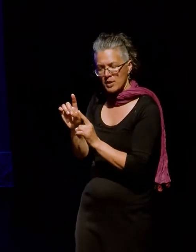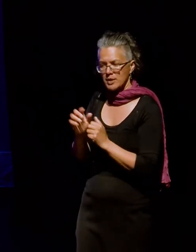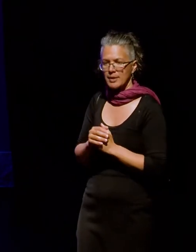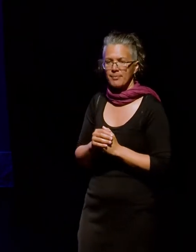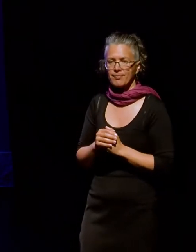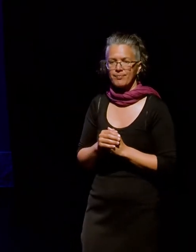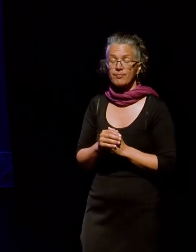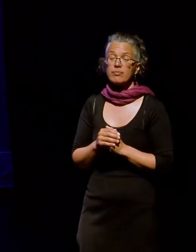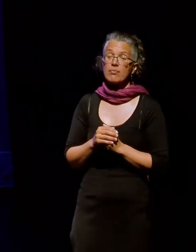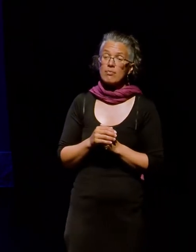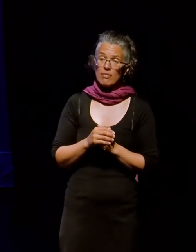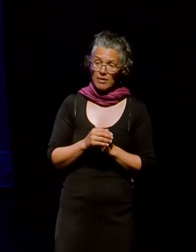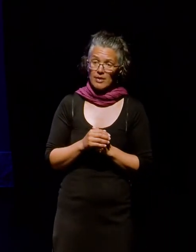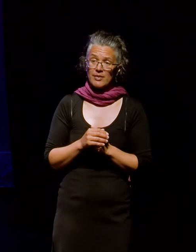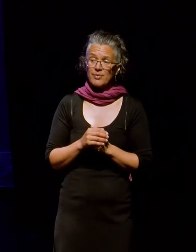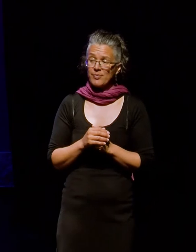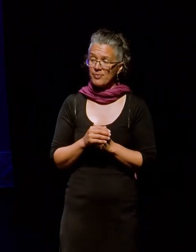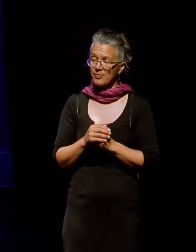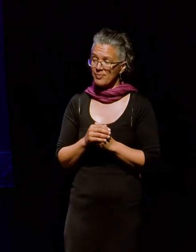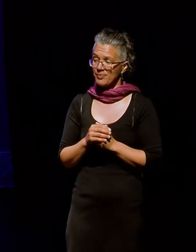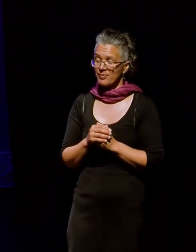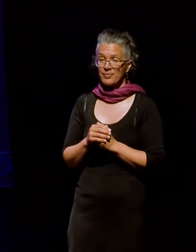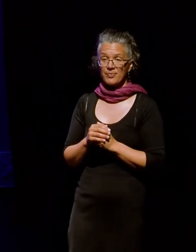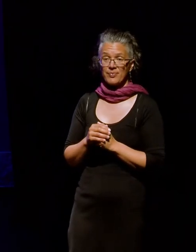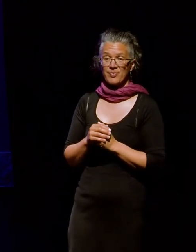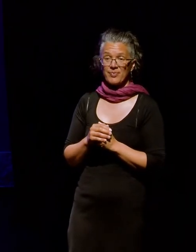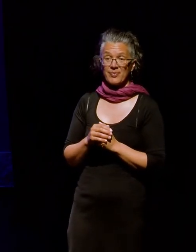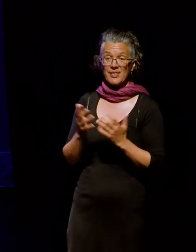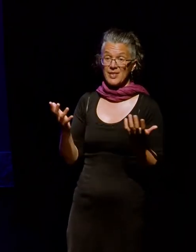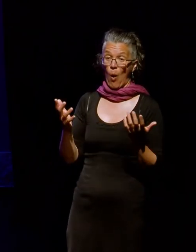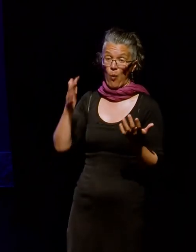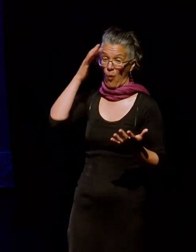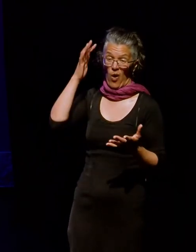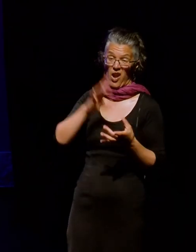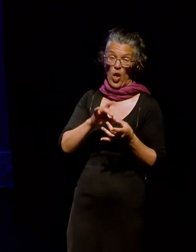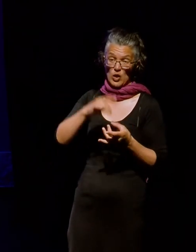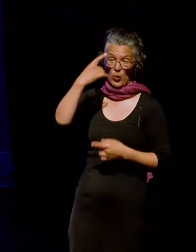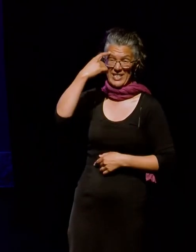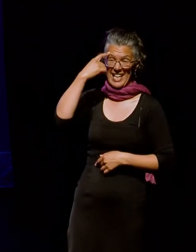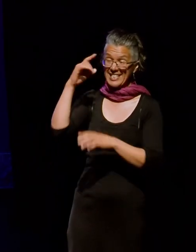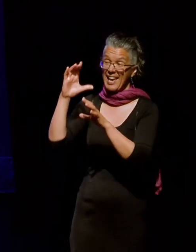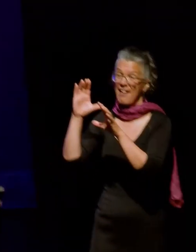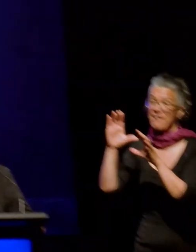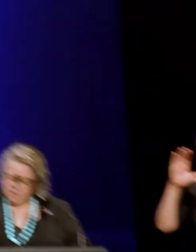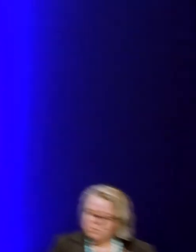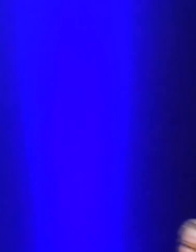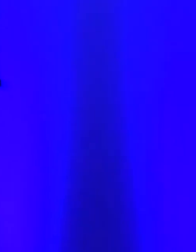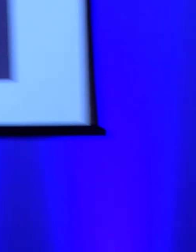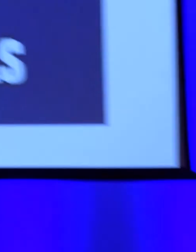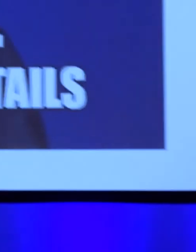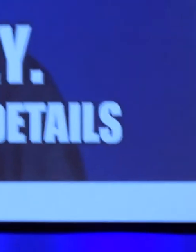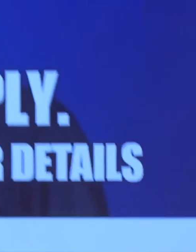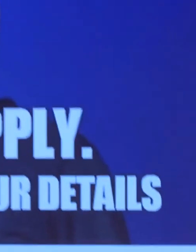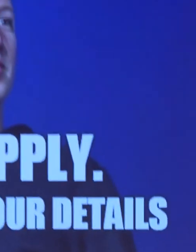Drawing from the findings, it was quite clear and of course makes a logical sense that Facebook constructs the page in which people